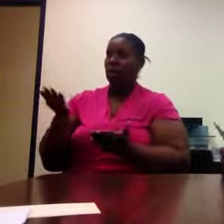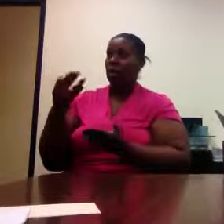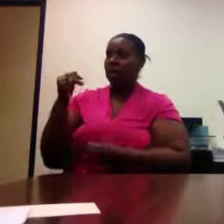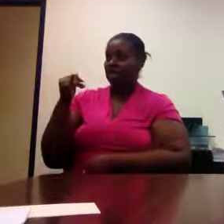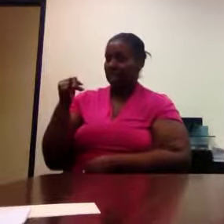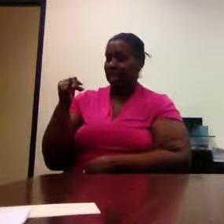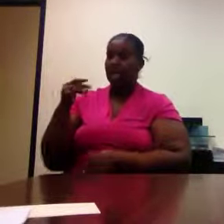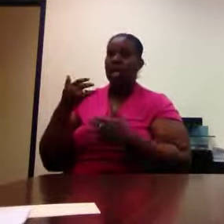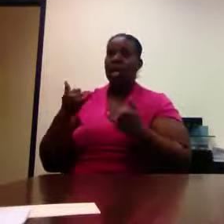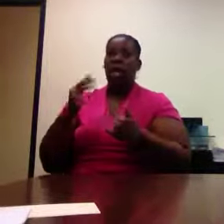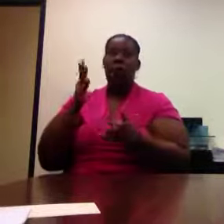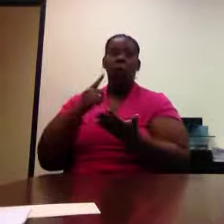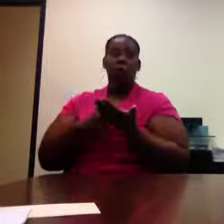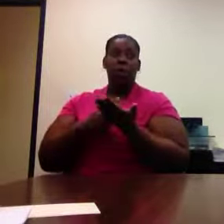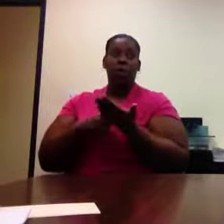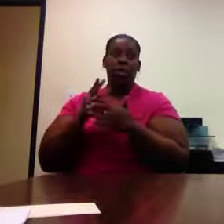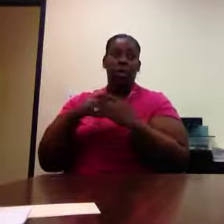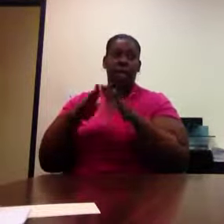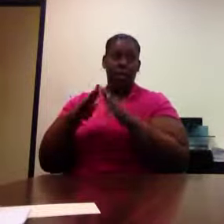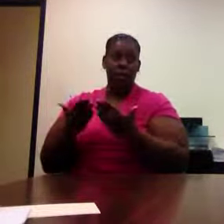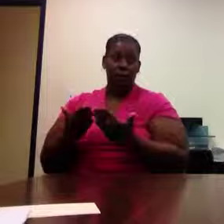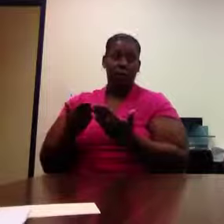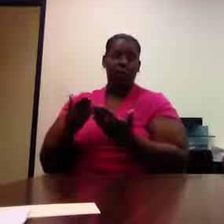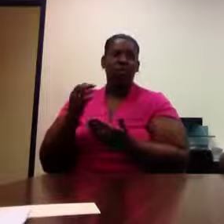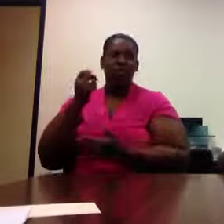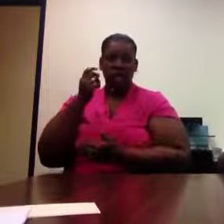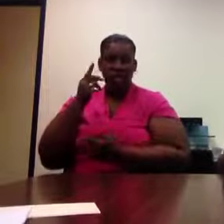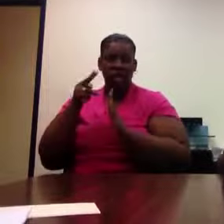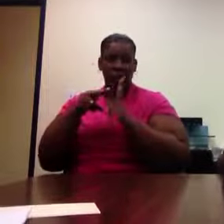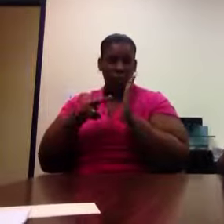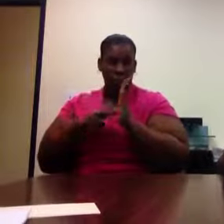going to go over the handbook so you guys understand what you're supposed to be doing here.